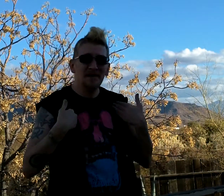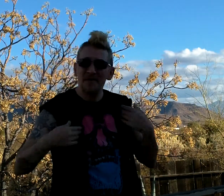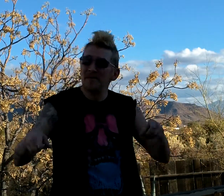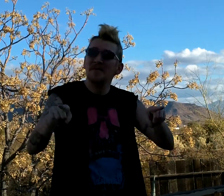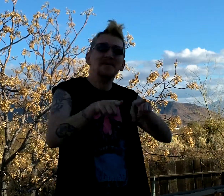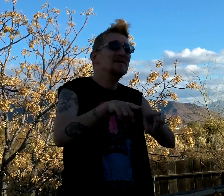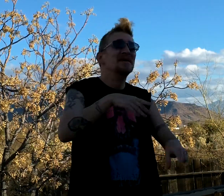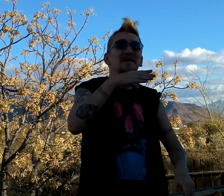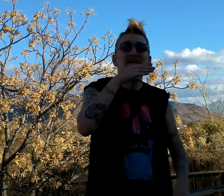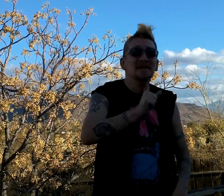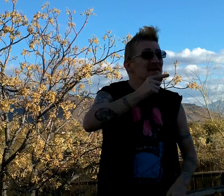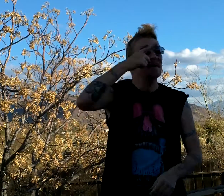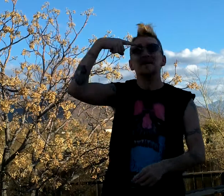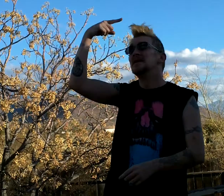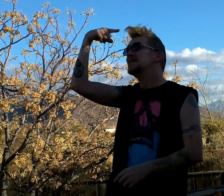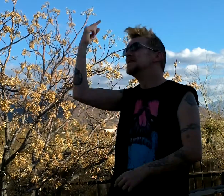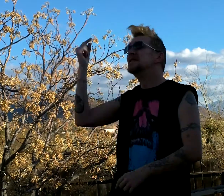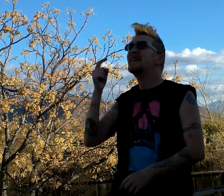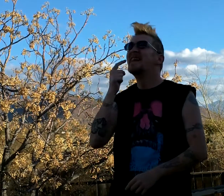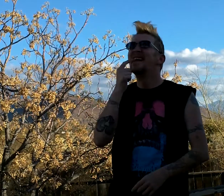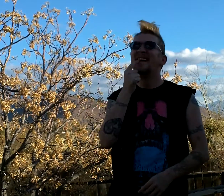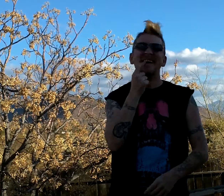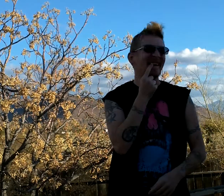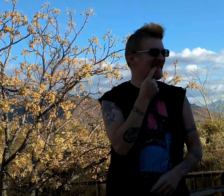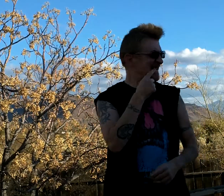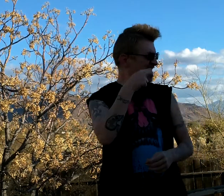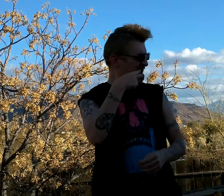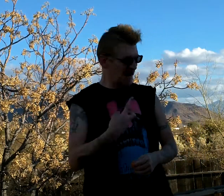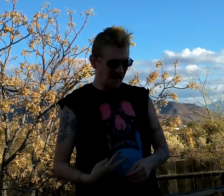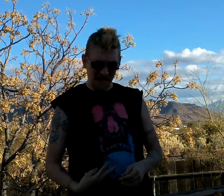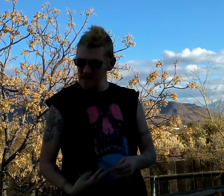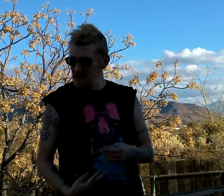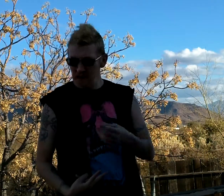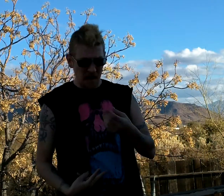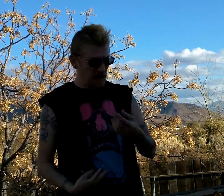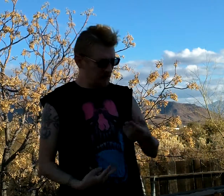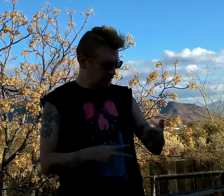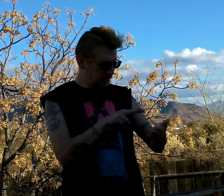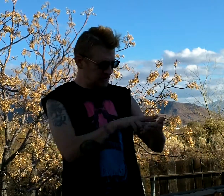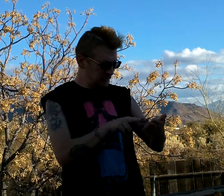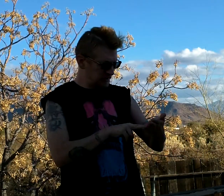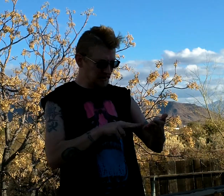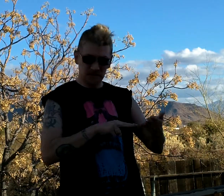old dream, my teeth fall out, I looked it up, apparently